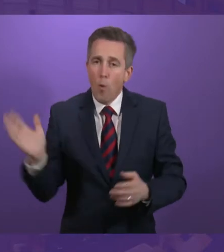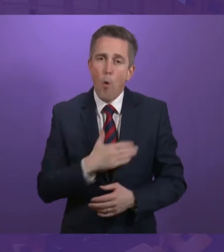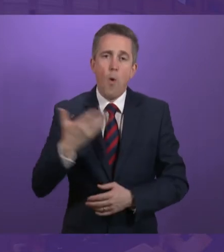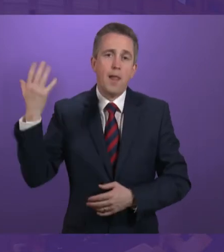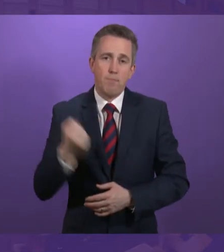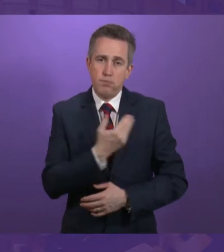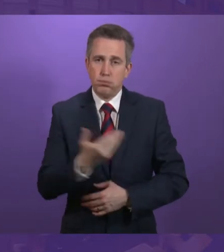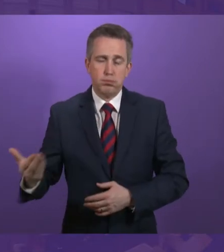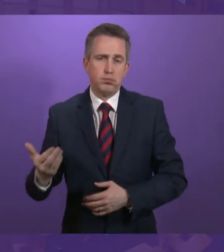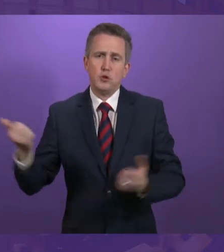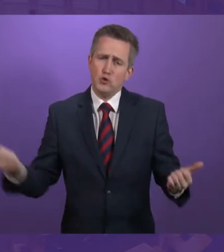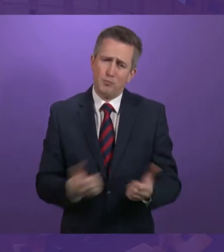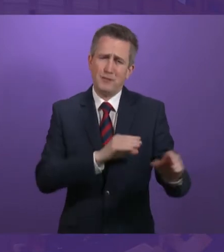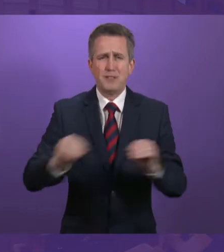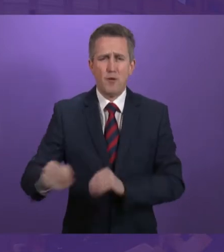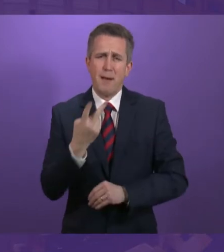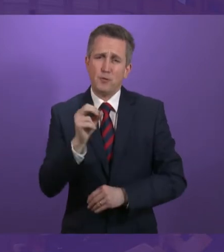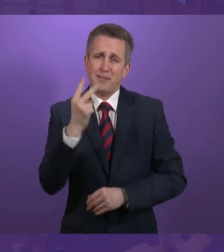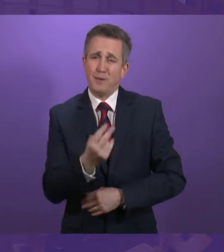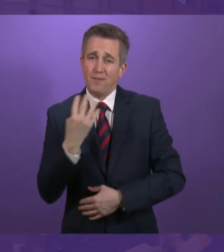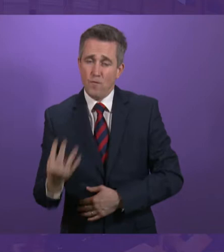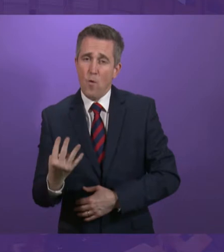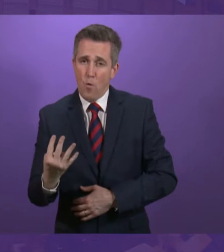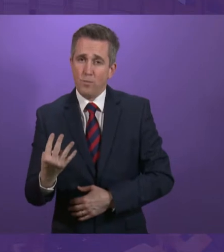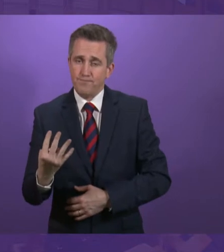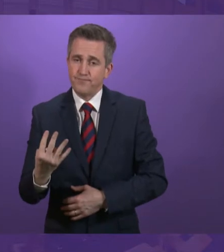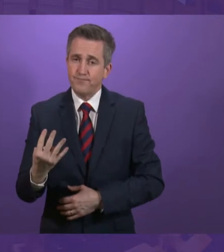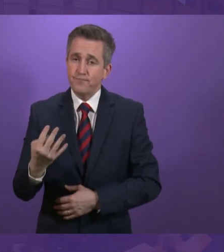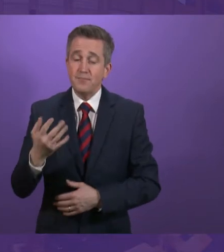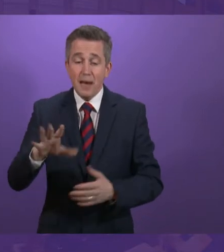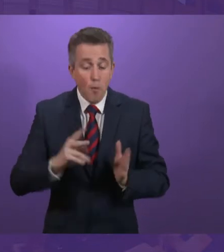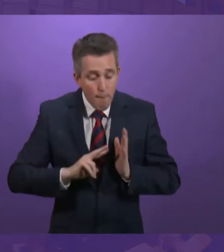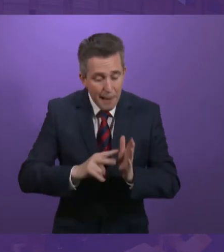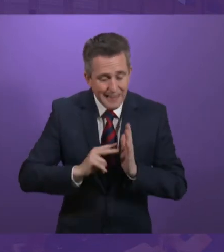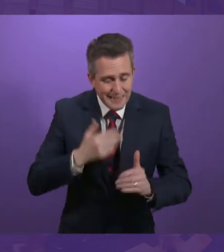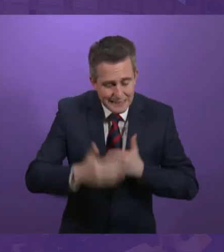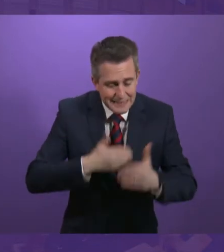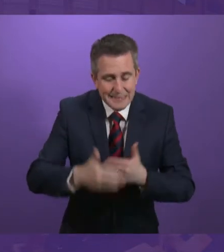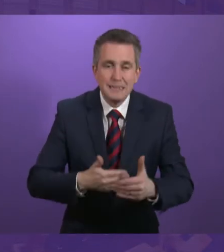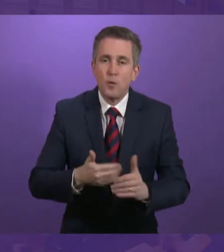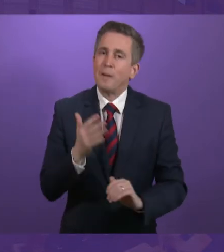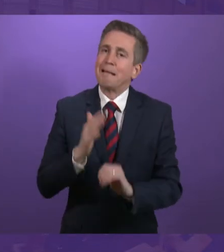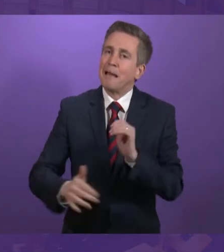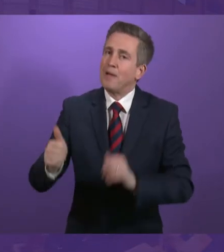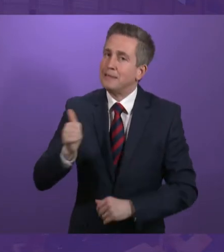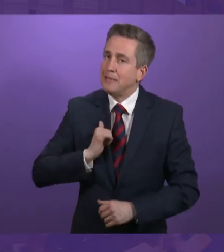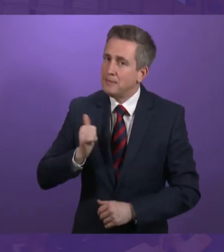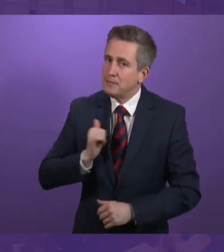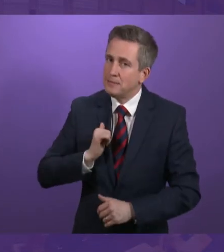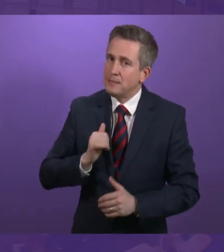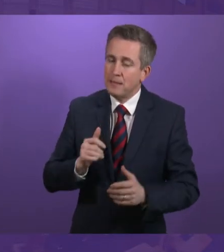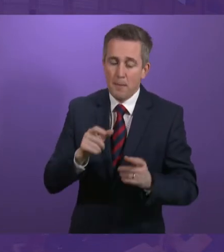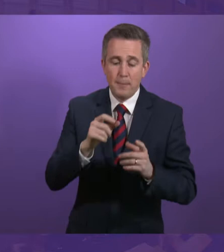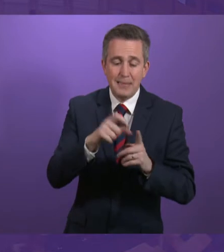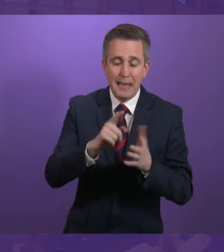2024. Now what I hadn't anticipated during this work was the further delay to the DWP's daily to